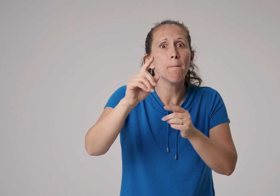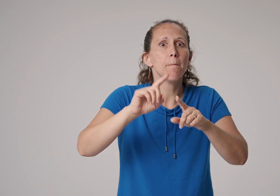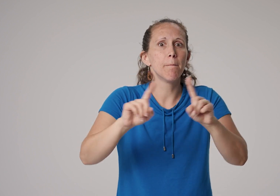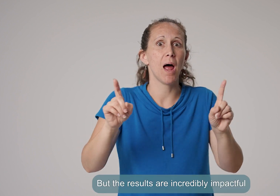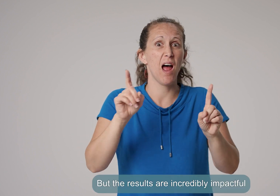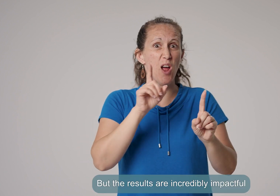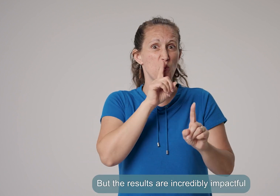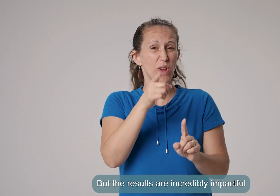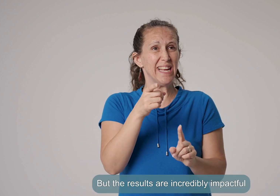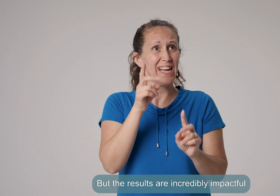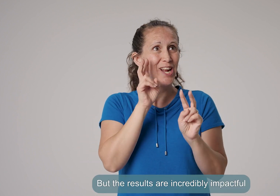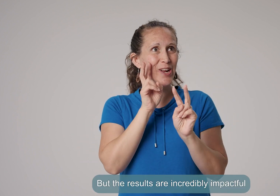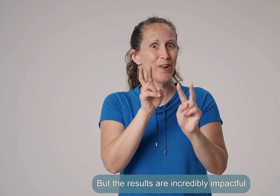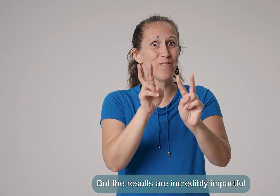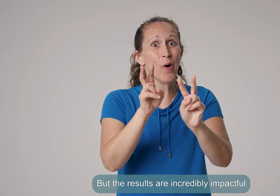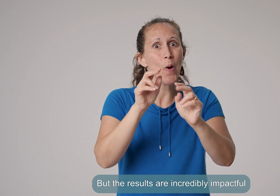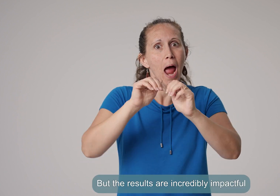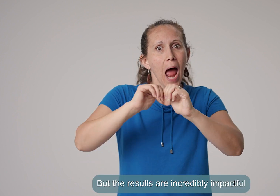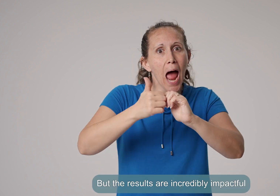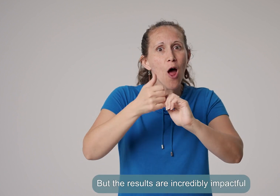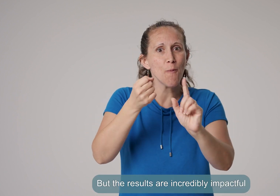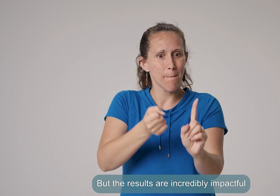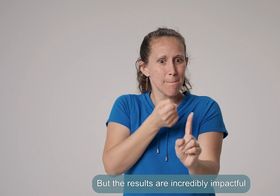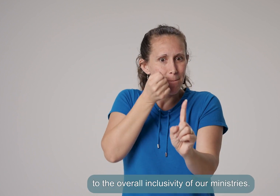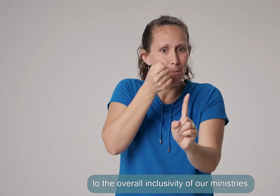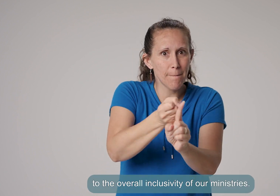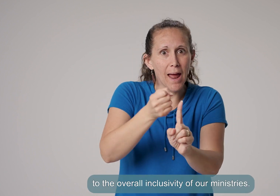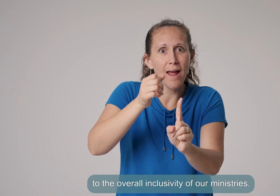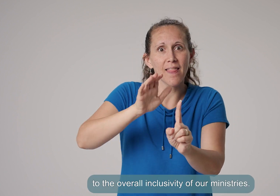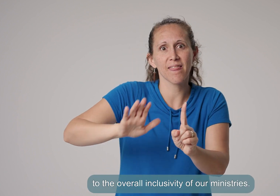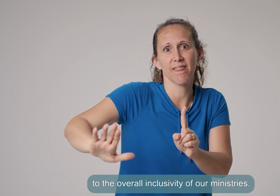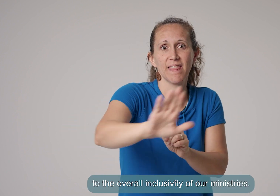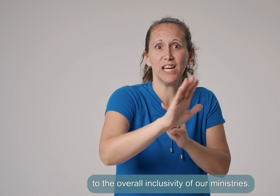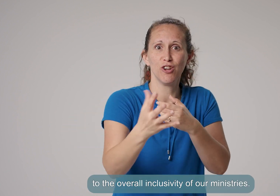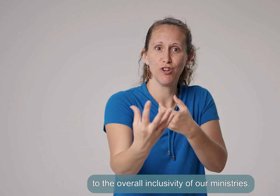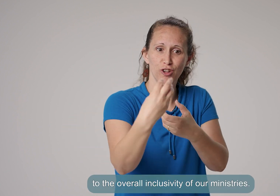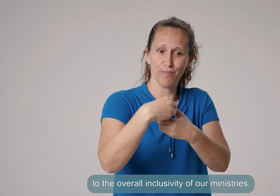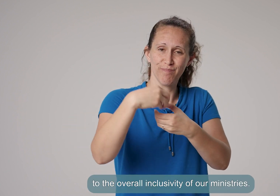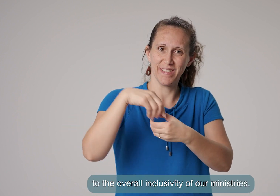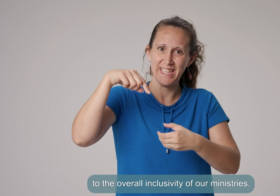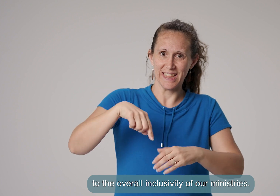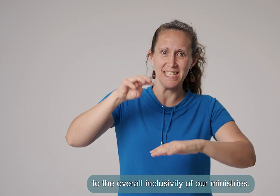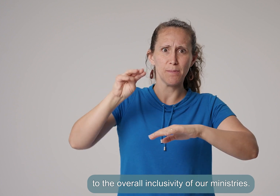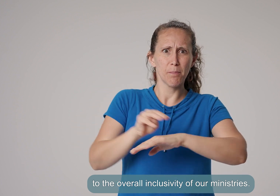But the results are incredibly impactful to the overall inclusivity of our ministries.